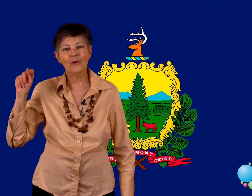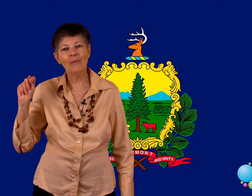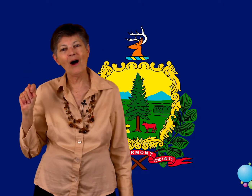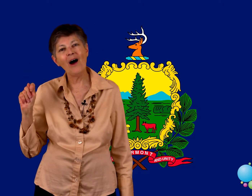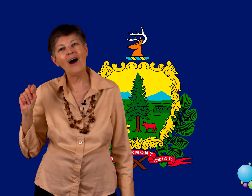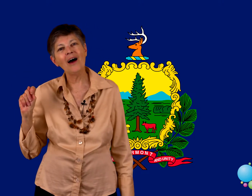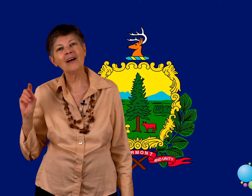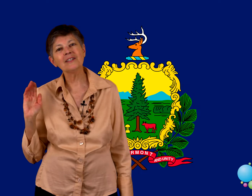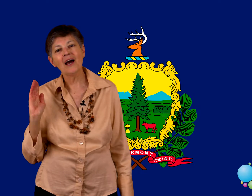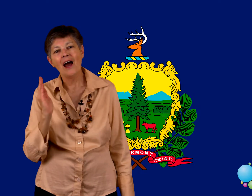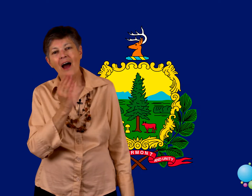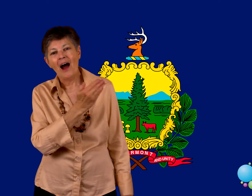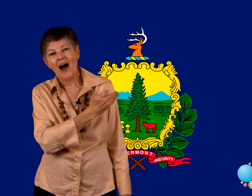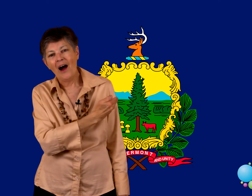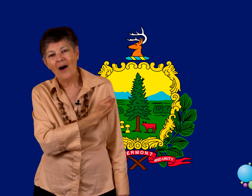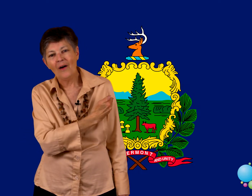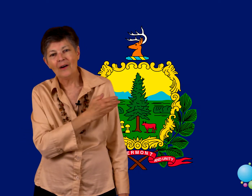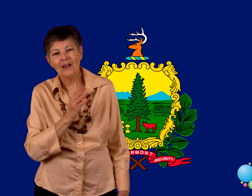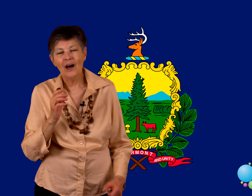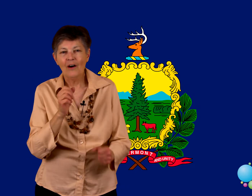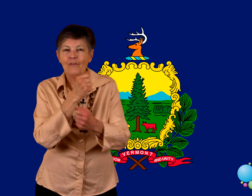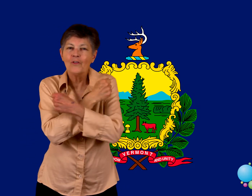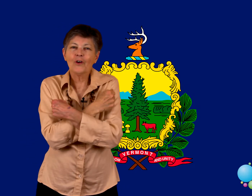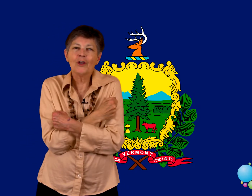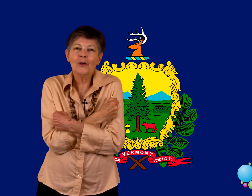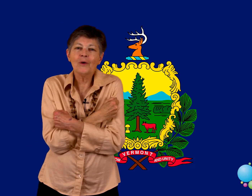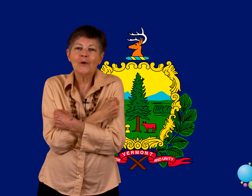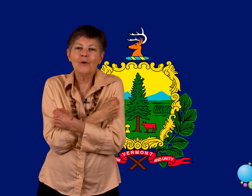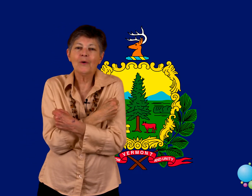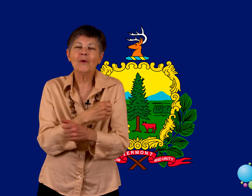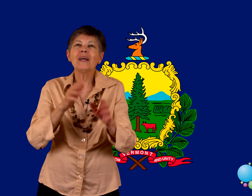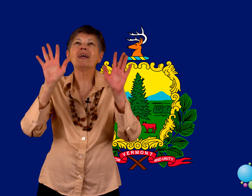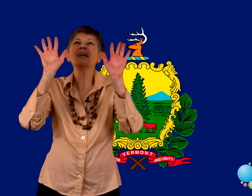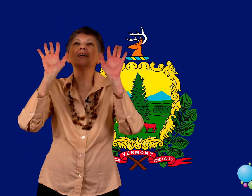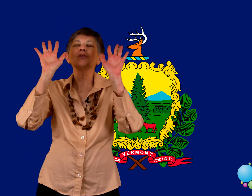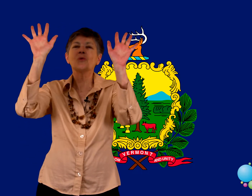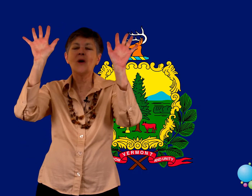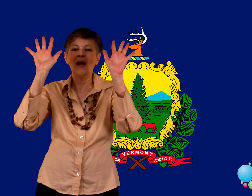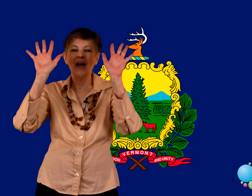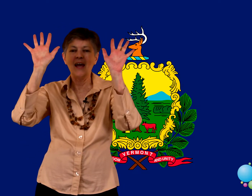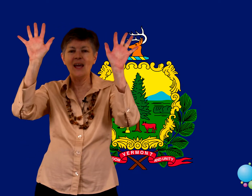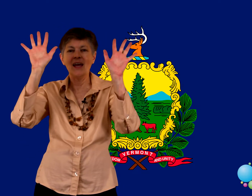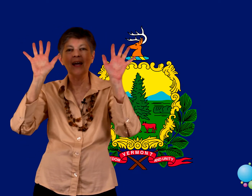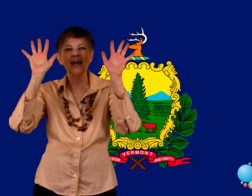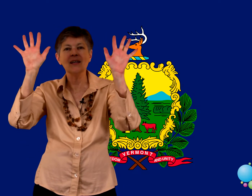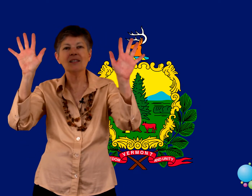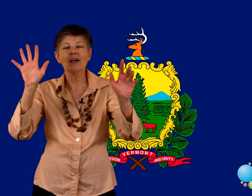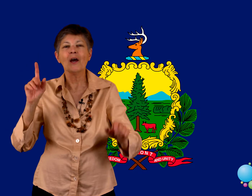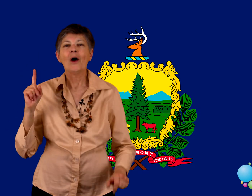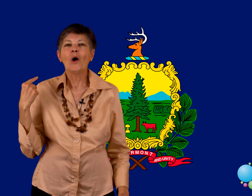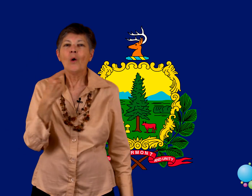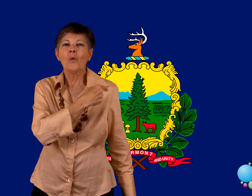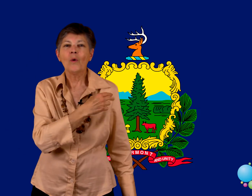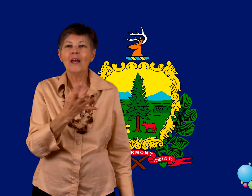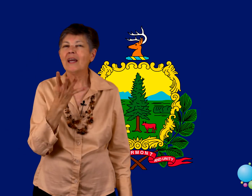Vermont. Our love for you is great. We